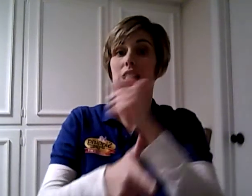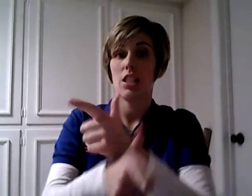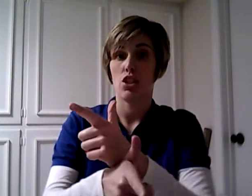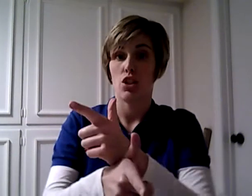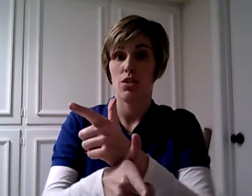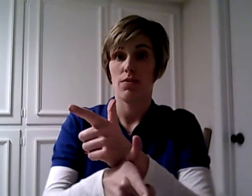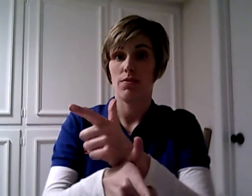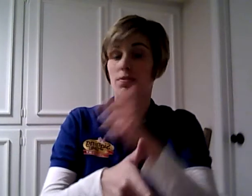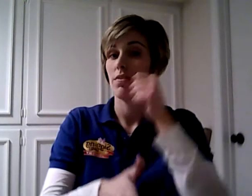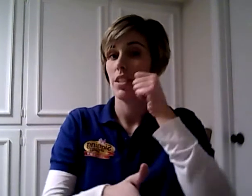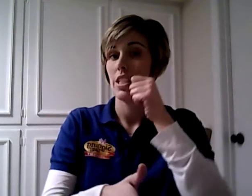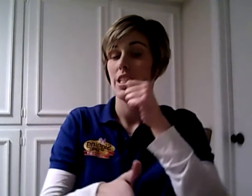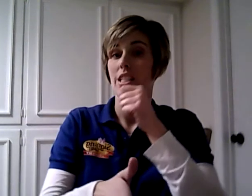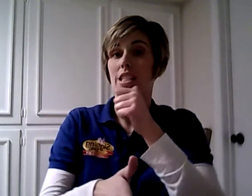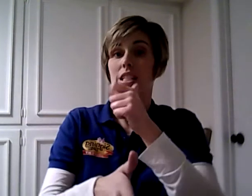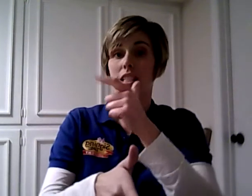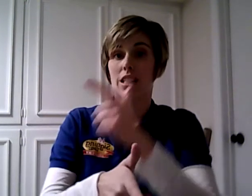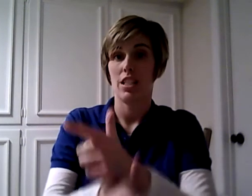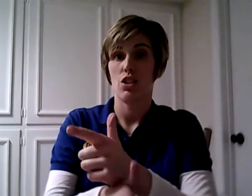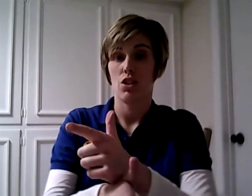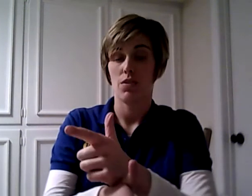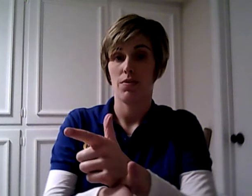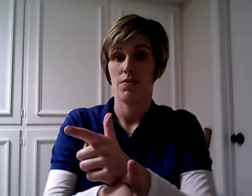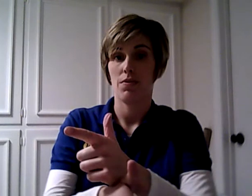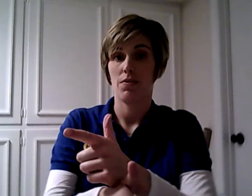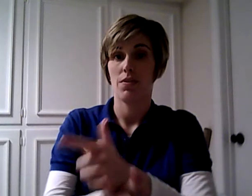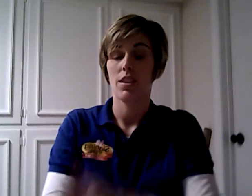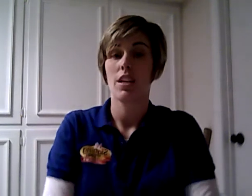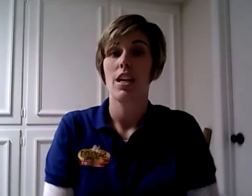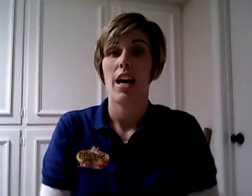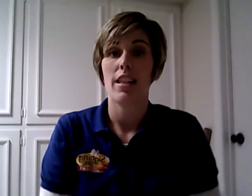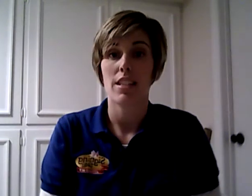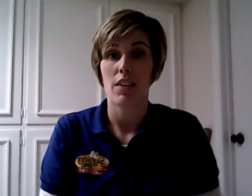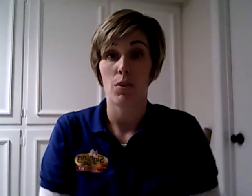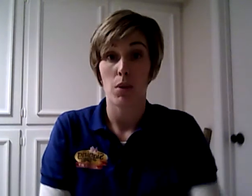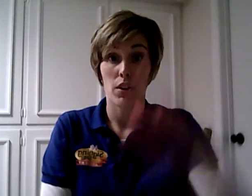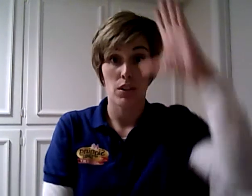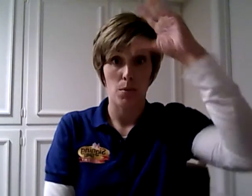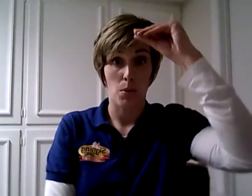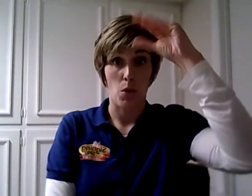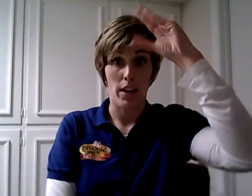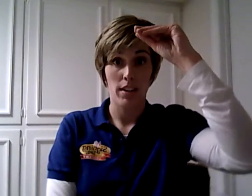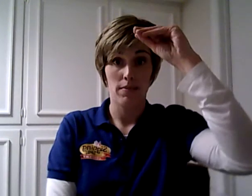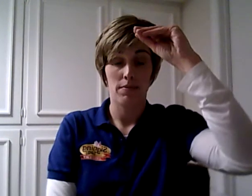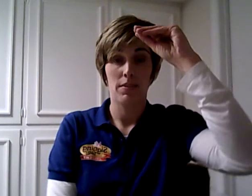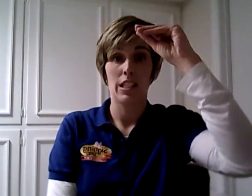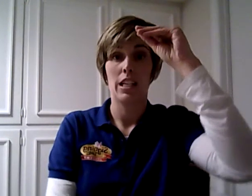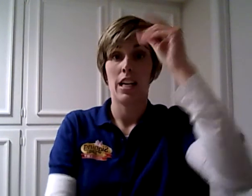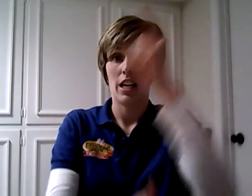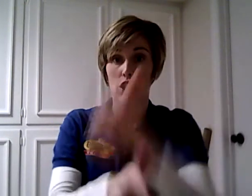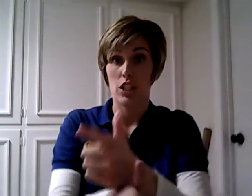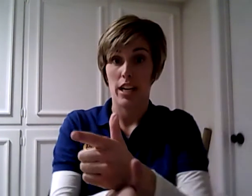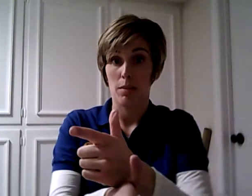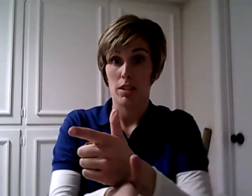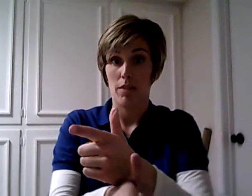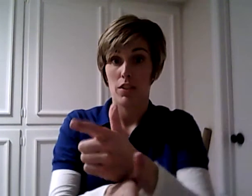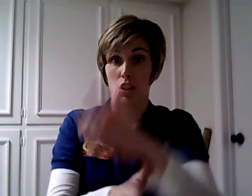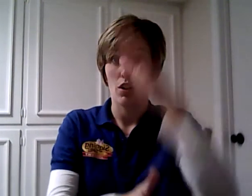Sister. Sister. And the sign for brother is a boy. You stack them on top of each other.